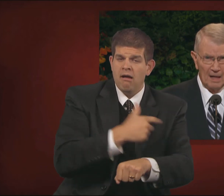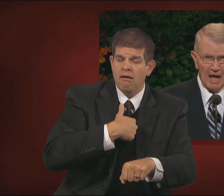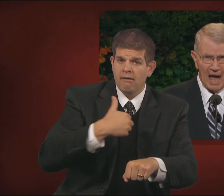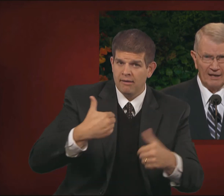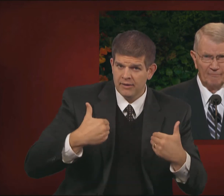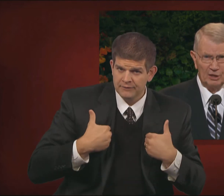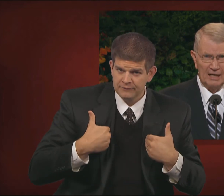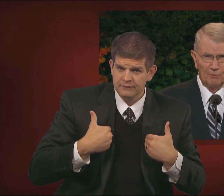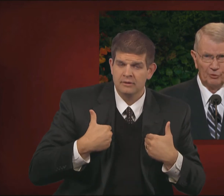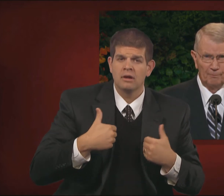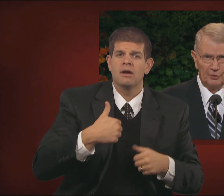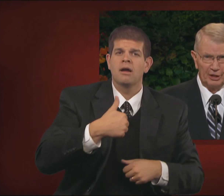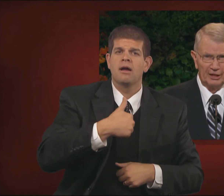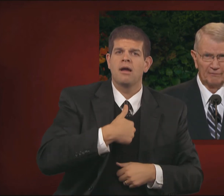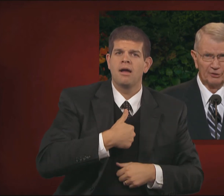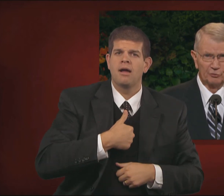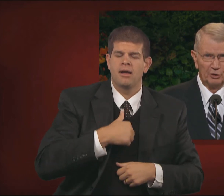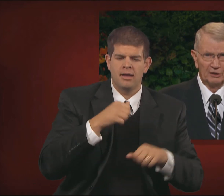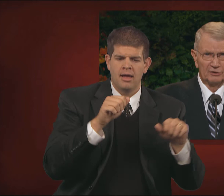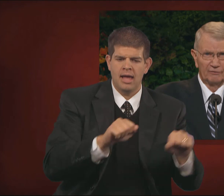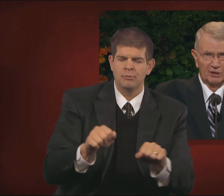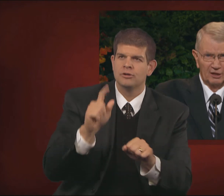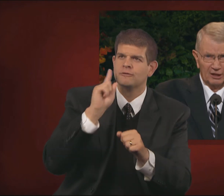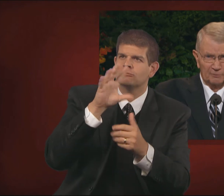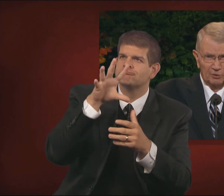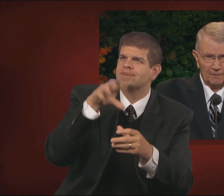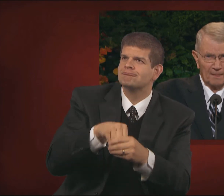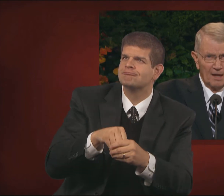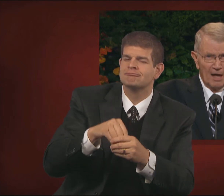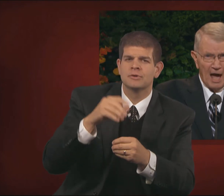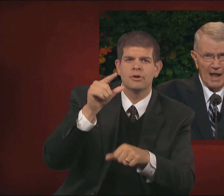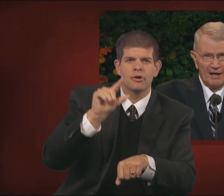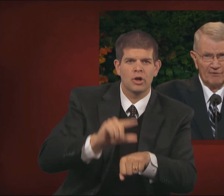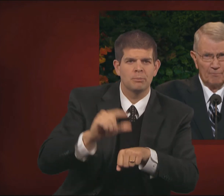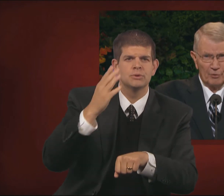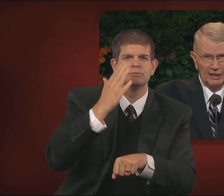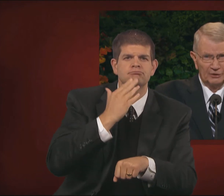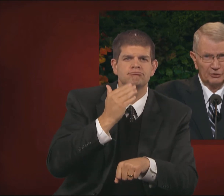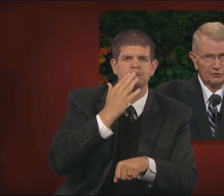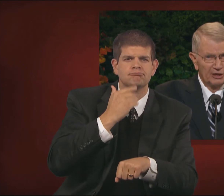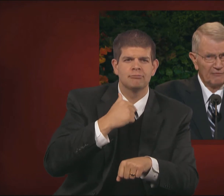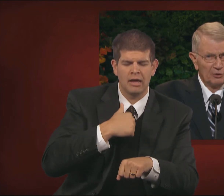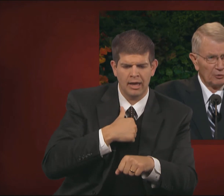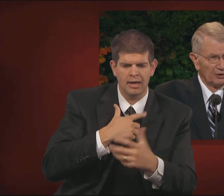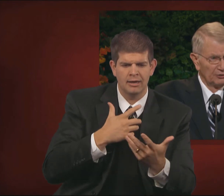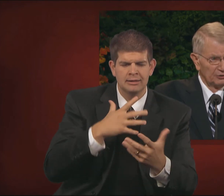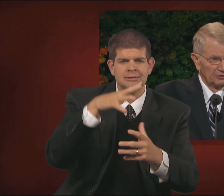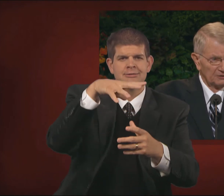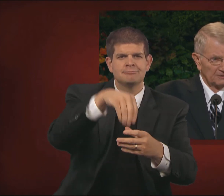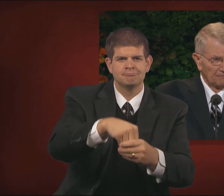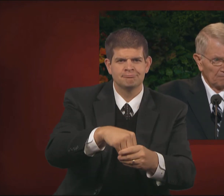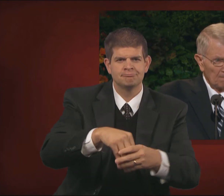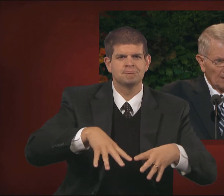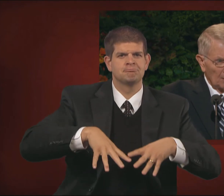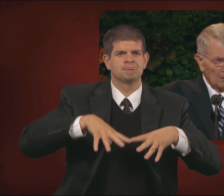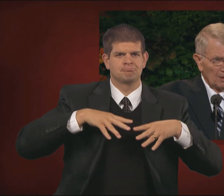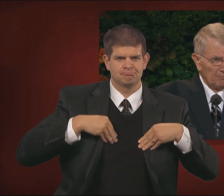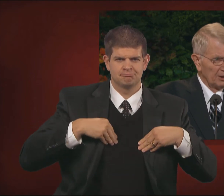and have been able to partake of the sweetness of the gospel and have embraced the saving ordinances.